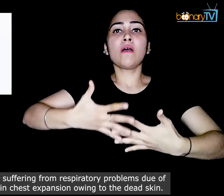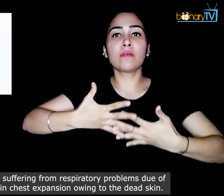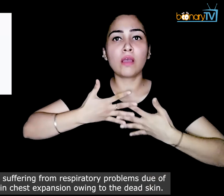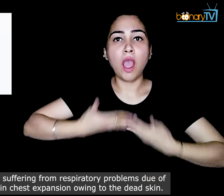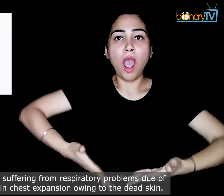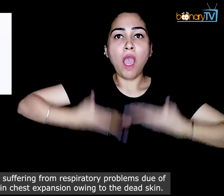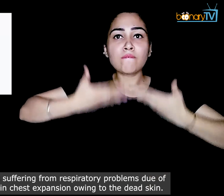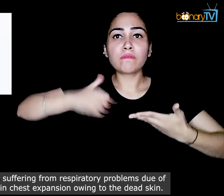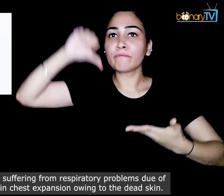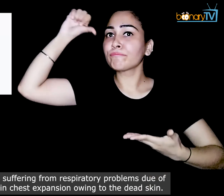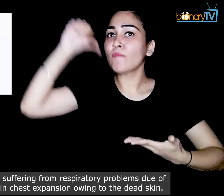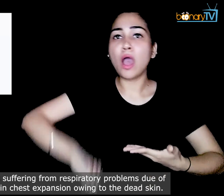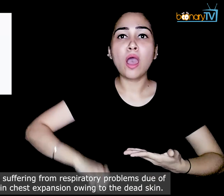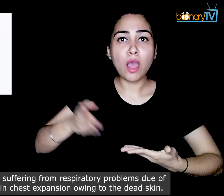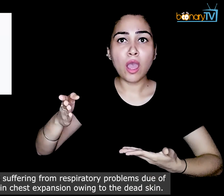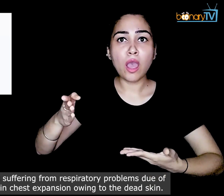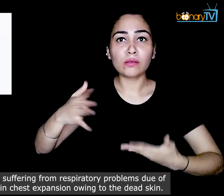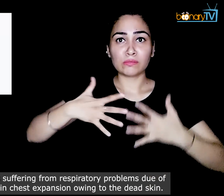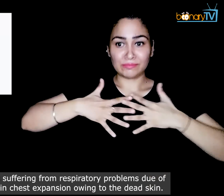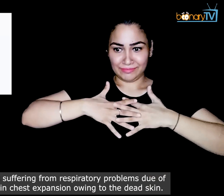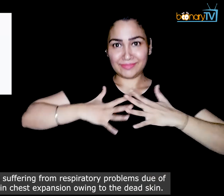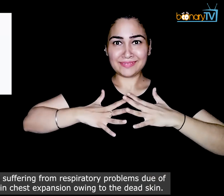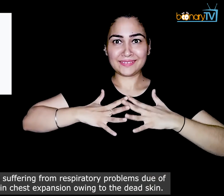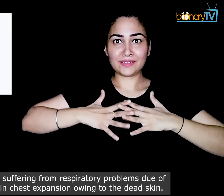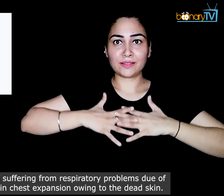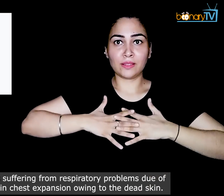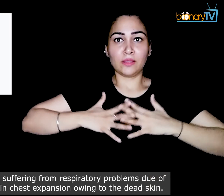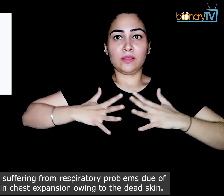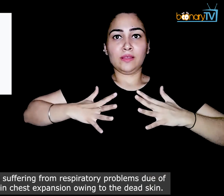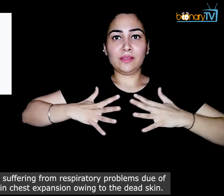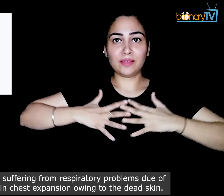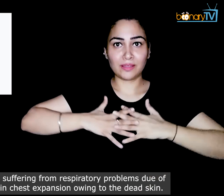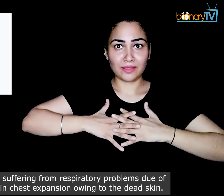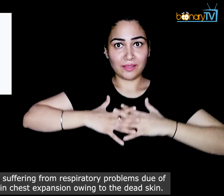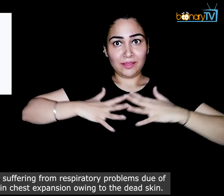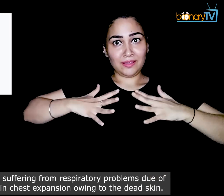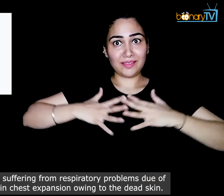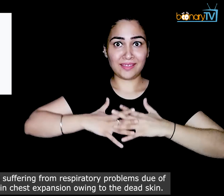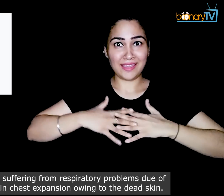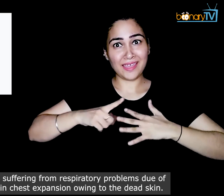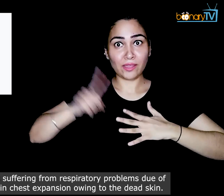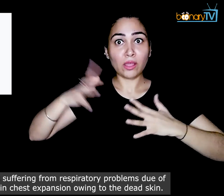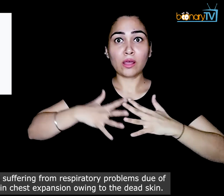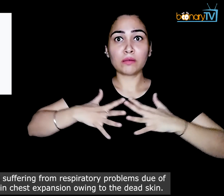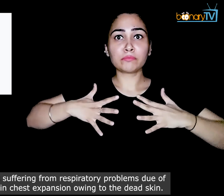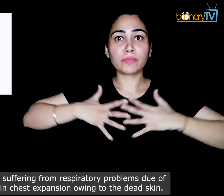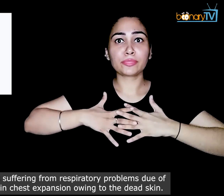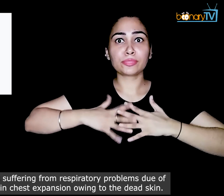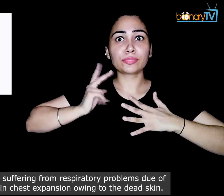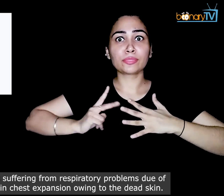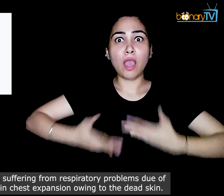suffering from respiratory problems due to complications in chest expansion owing to the dead skin.